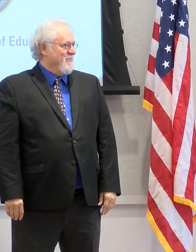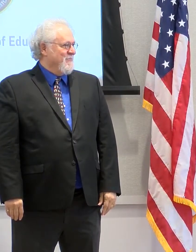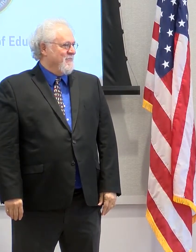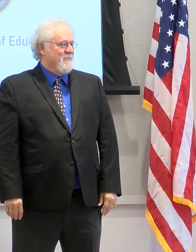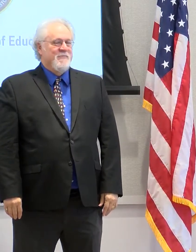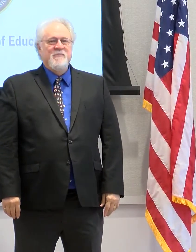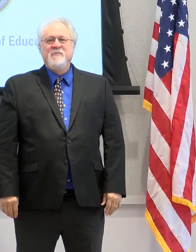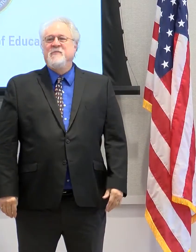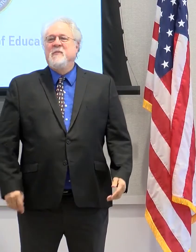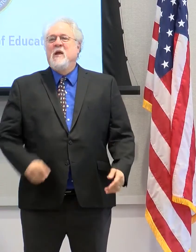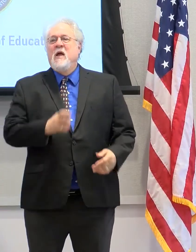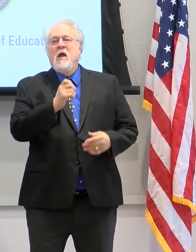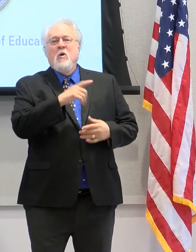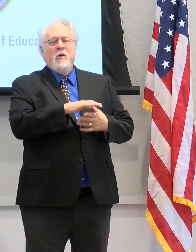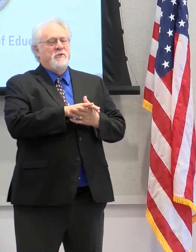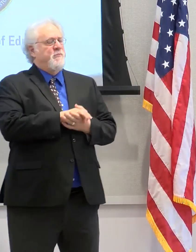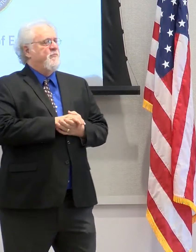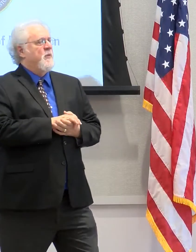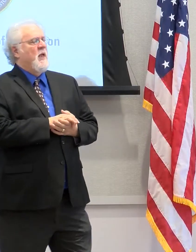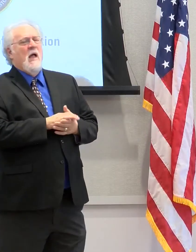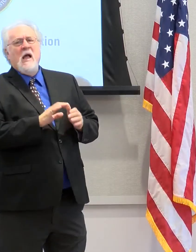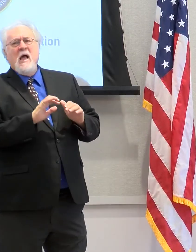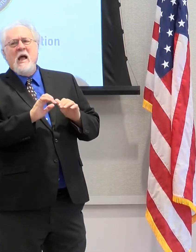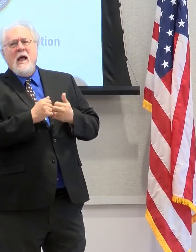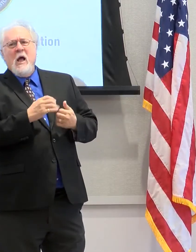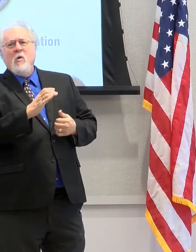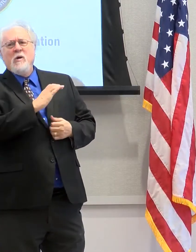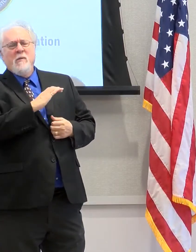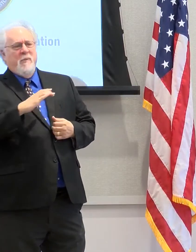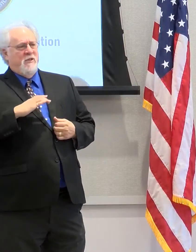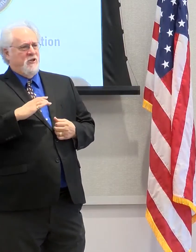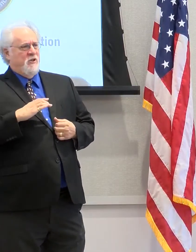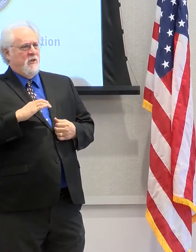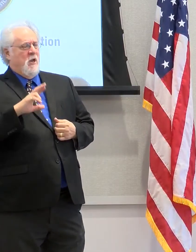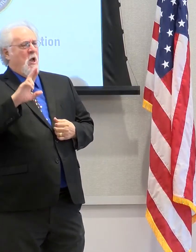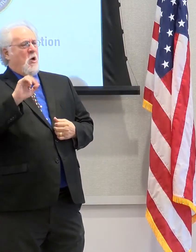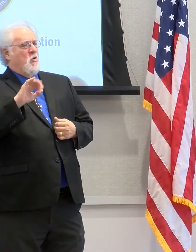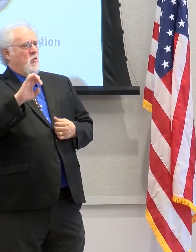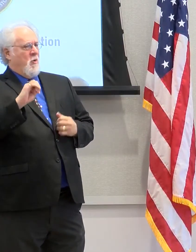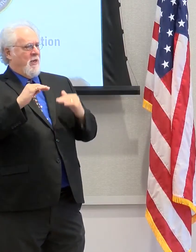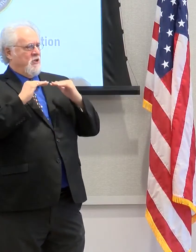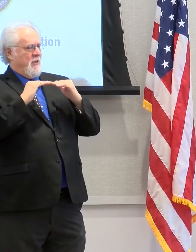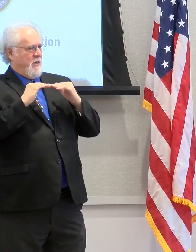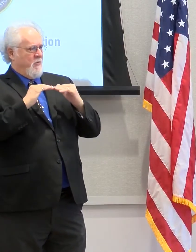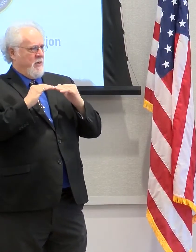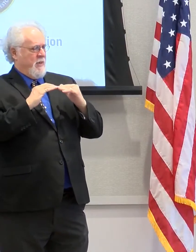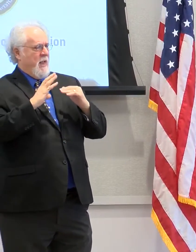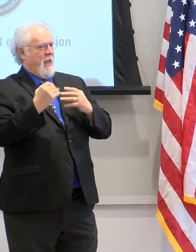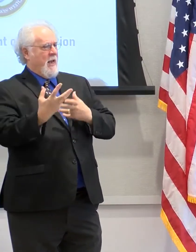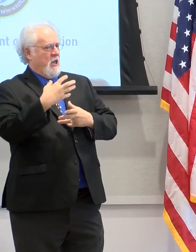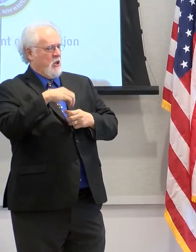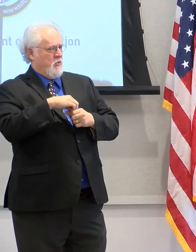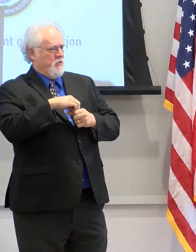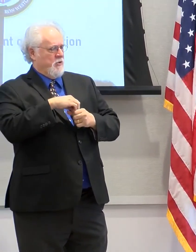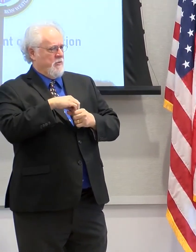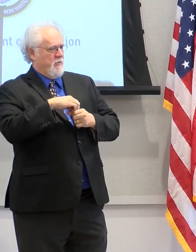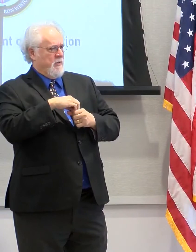So the question, Mayor Broom, is how does the Commission on Racial Equity and Inclusion